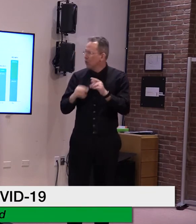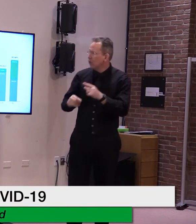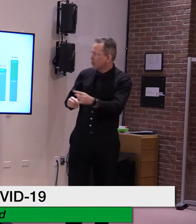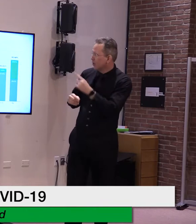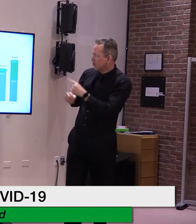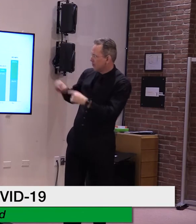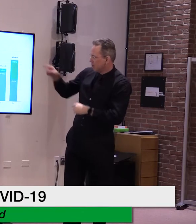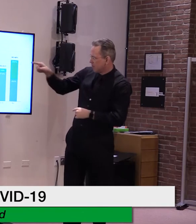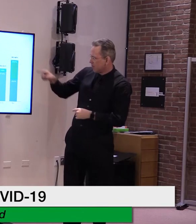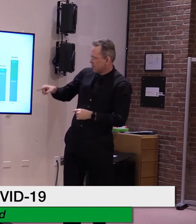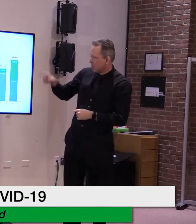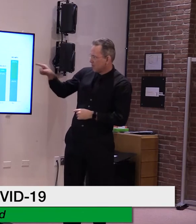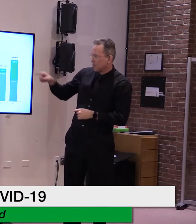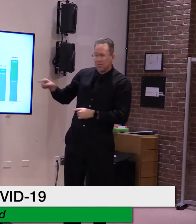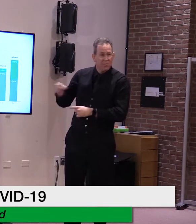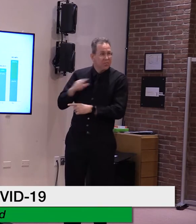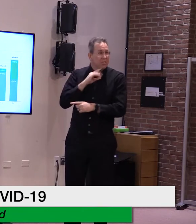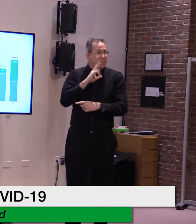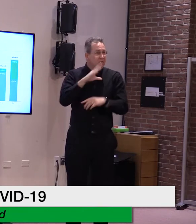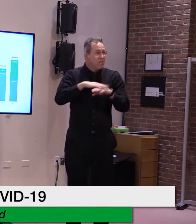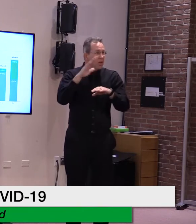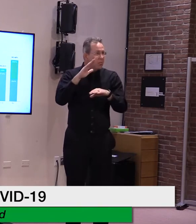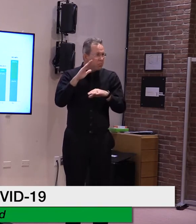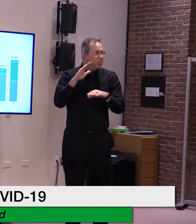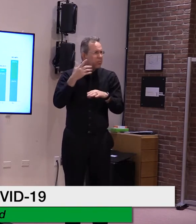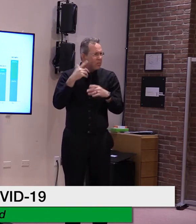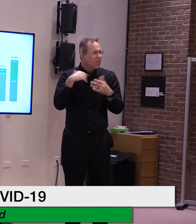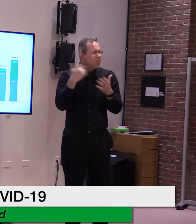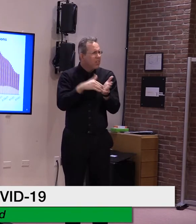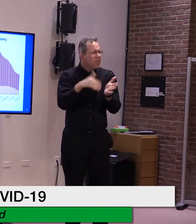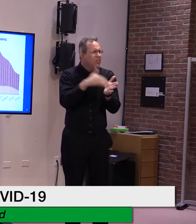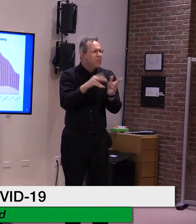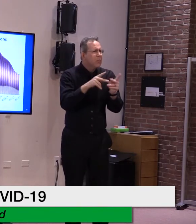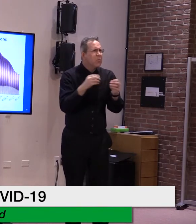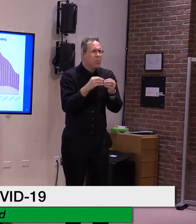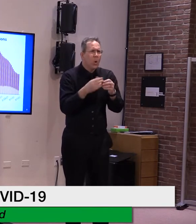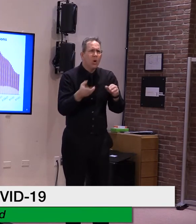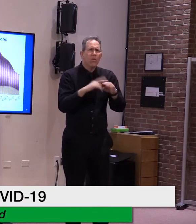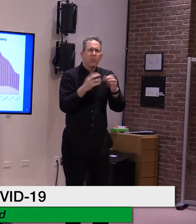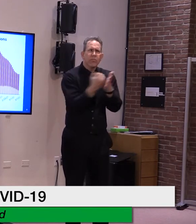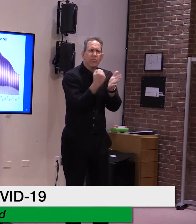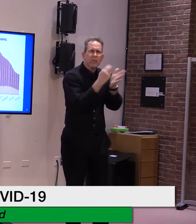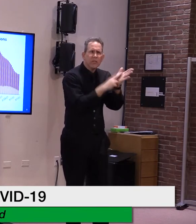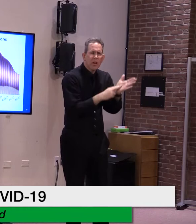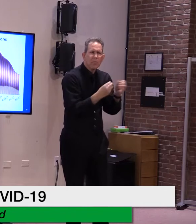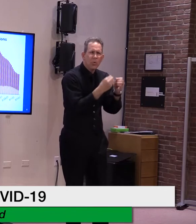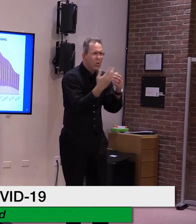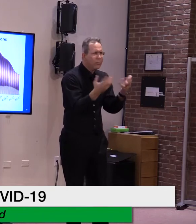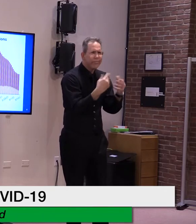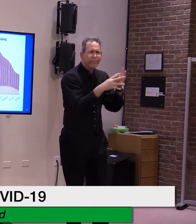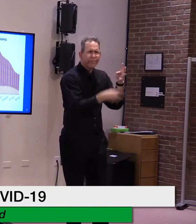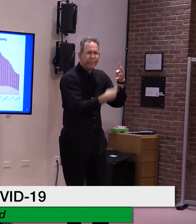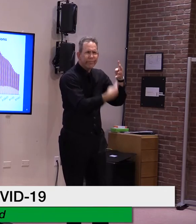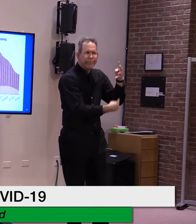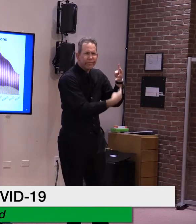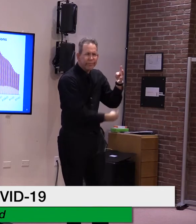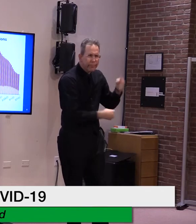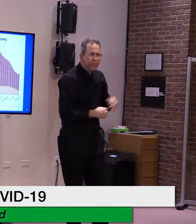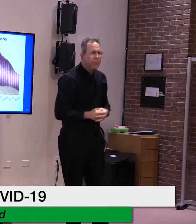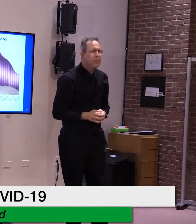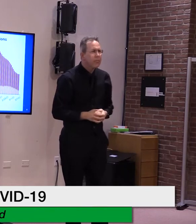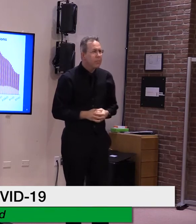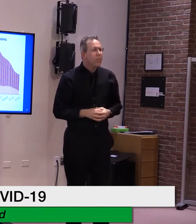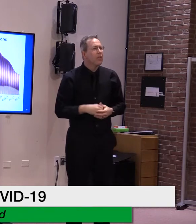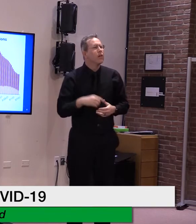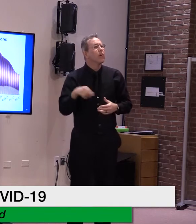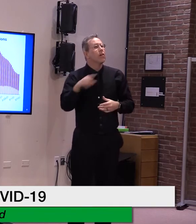more scheduled to receive their vaccines in the coming weeks. With fewer vulnerable individuals contracting the